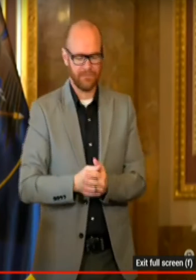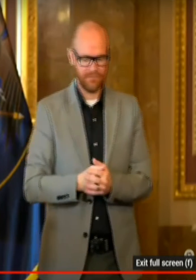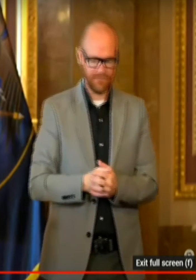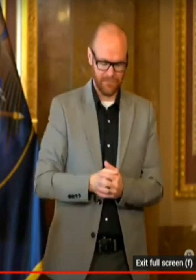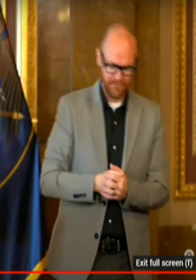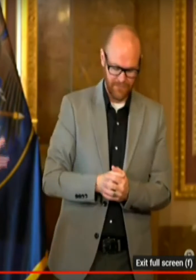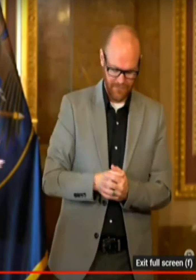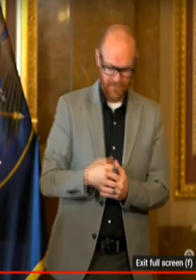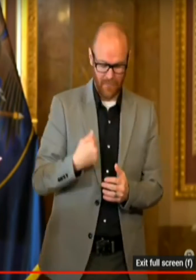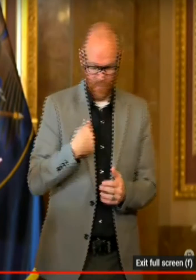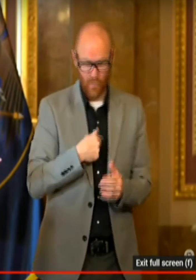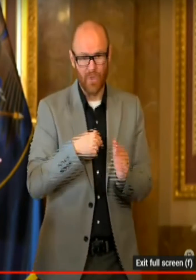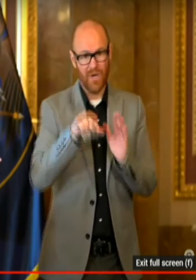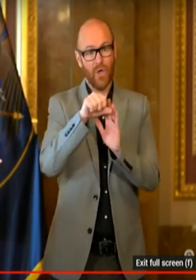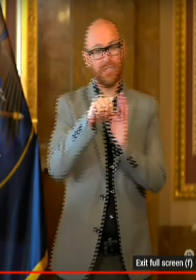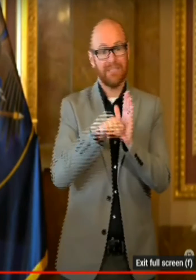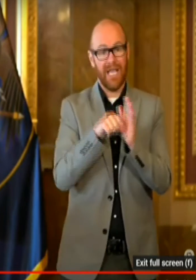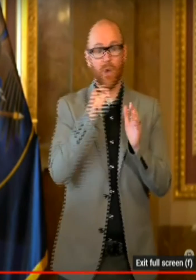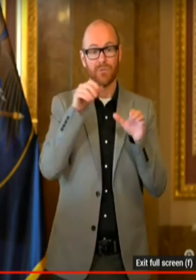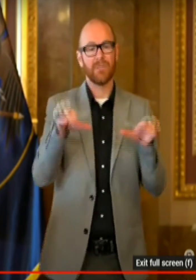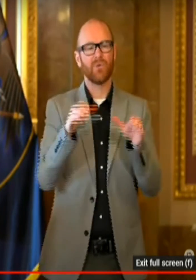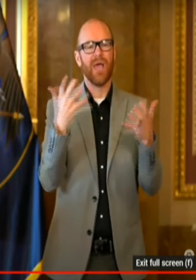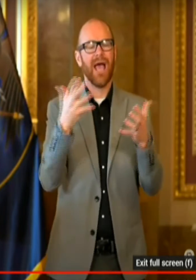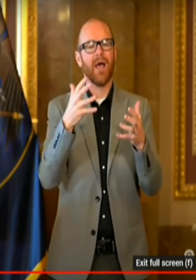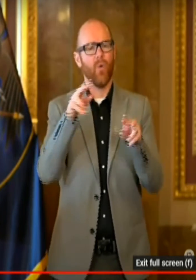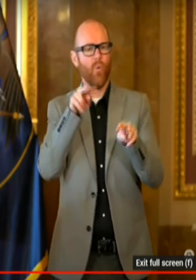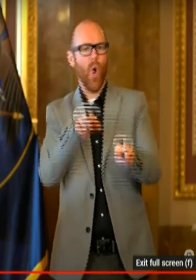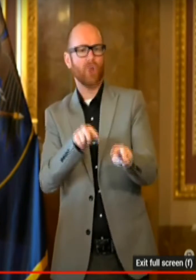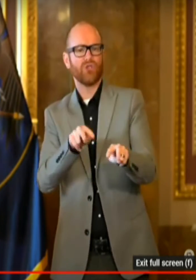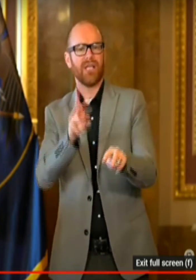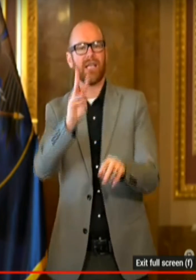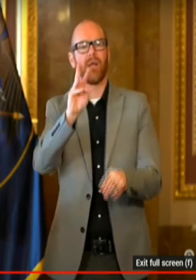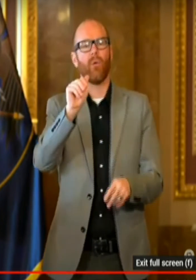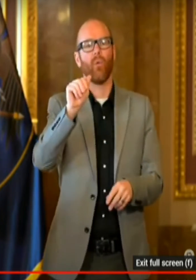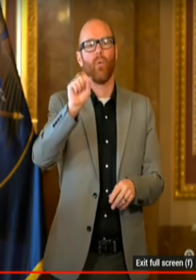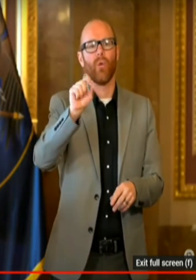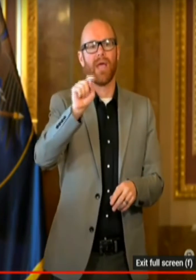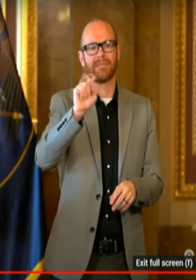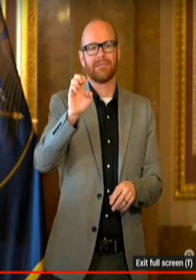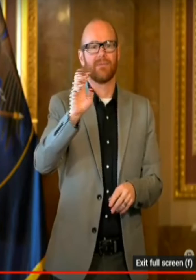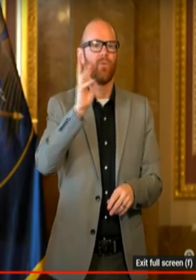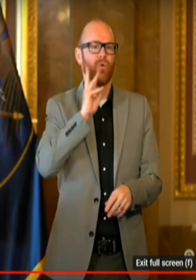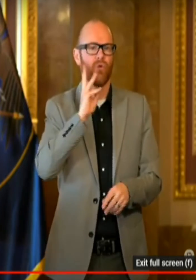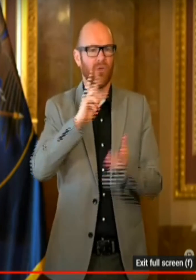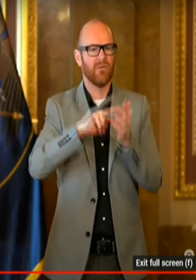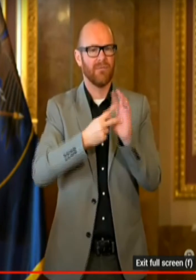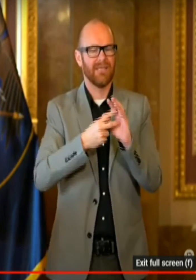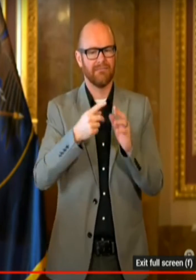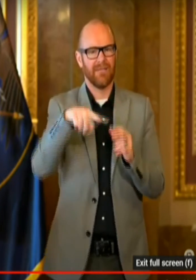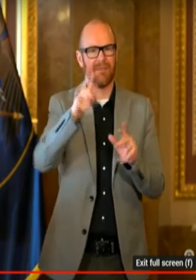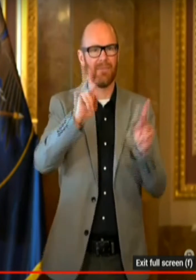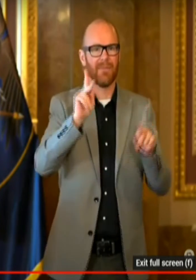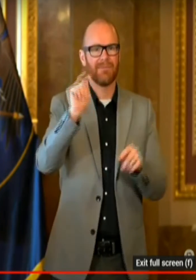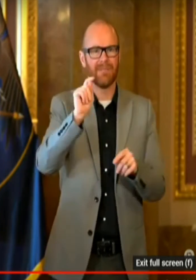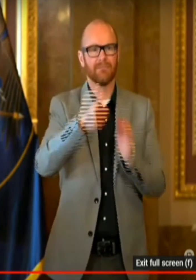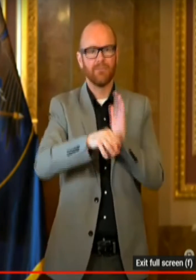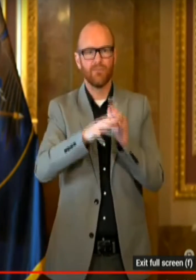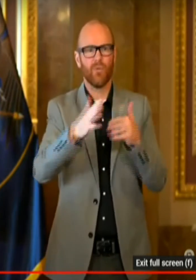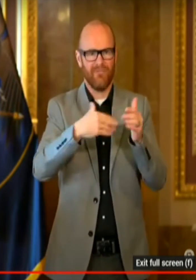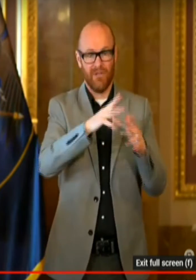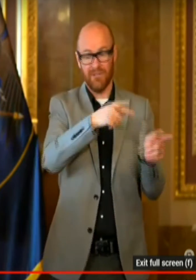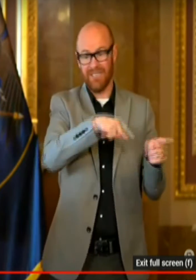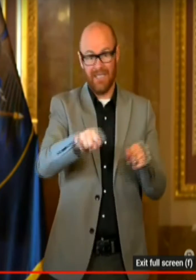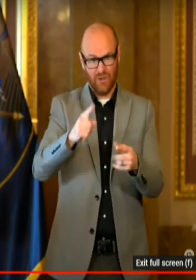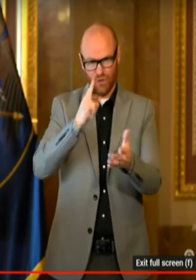has been using wastewater surveillance. The CDC has recently announced that they're going to expand that across the country. That is a very helpful way to do it. But